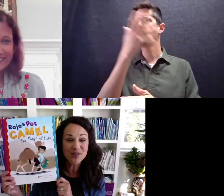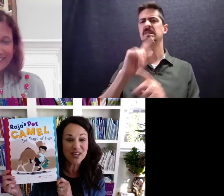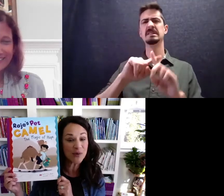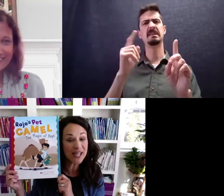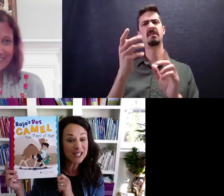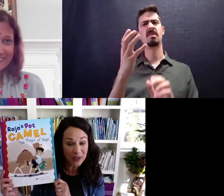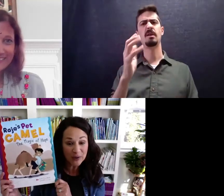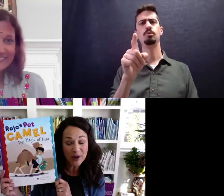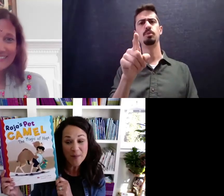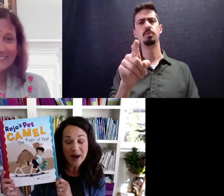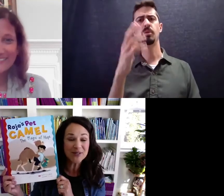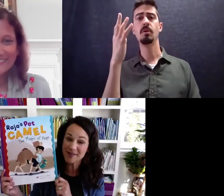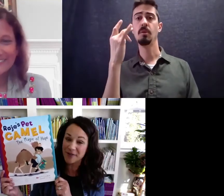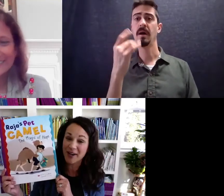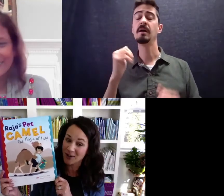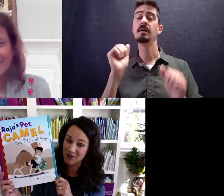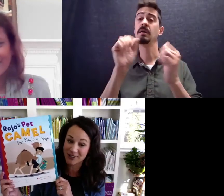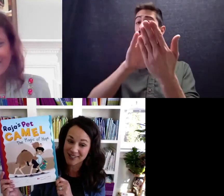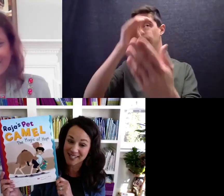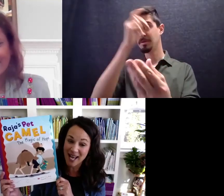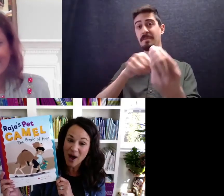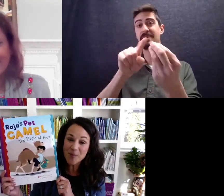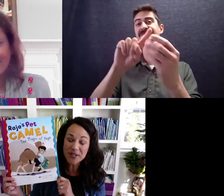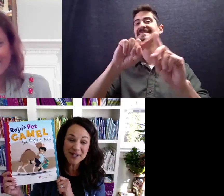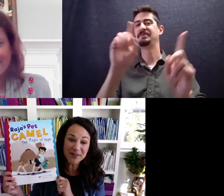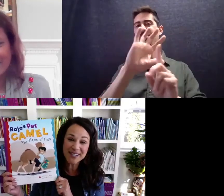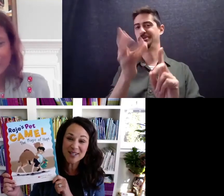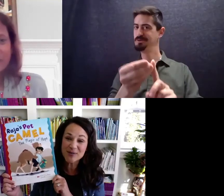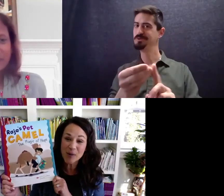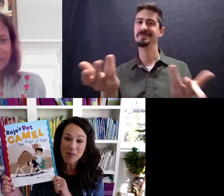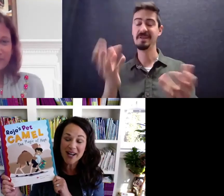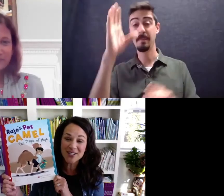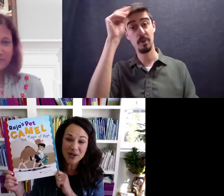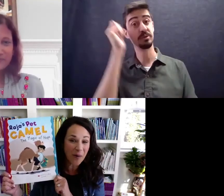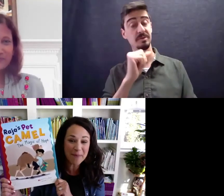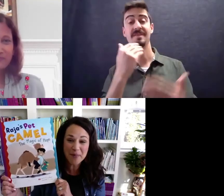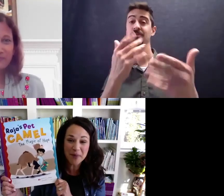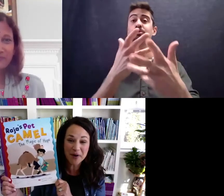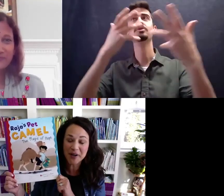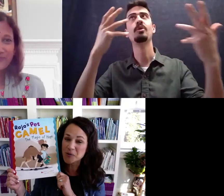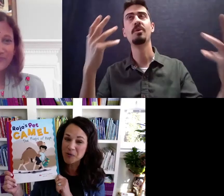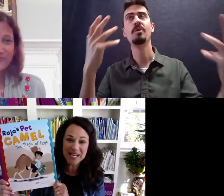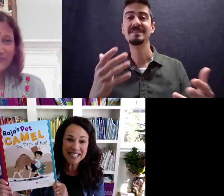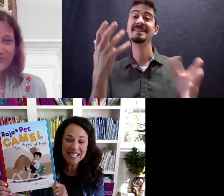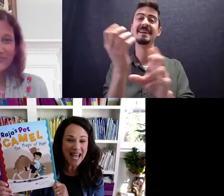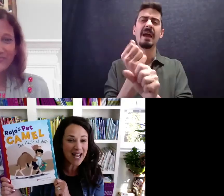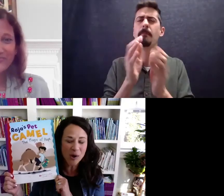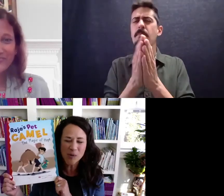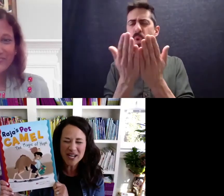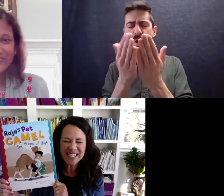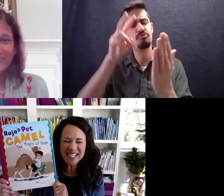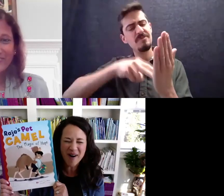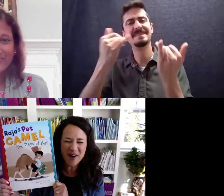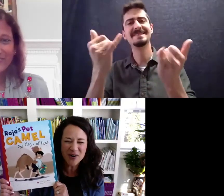so that you can learn about different cultures. Boys and girls, thank you so much. Grab a book. Read today.